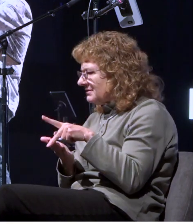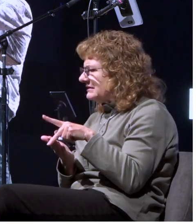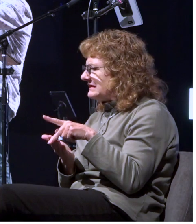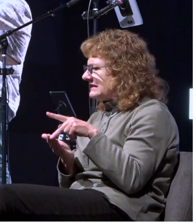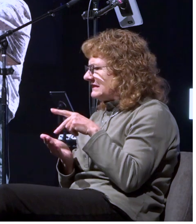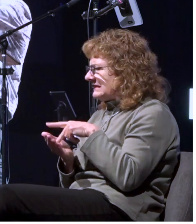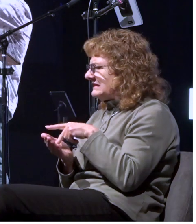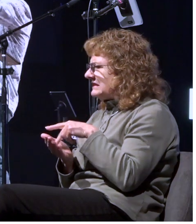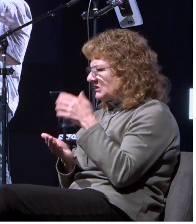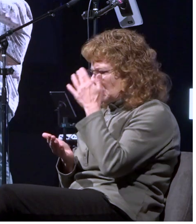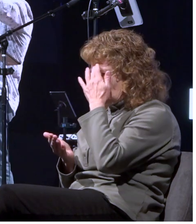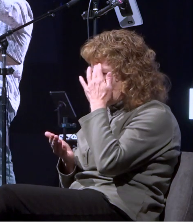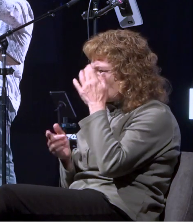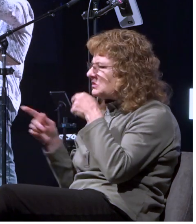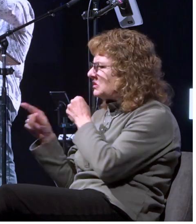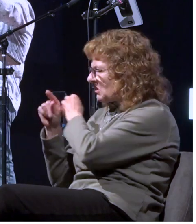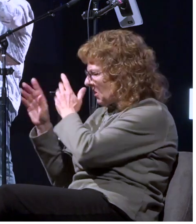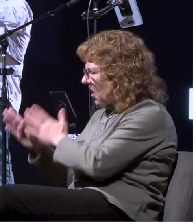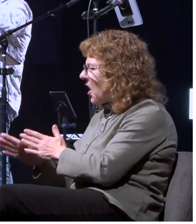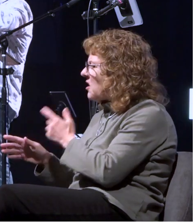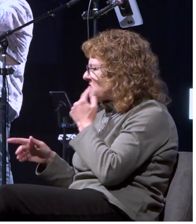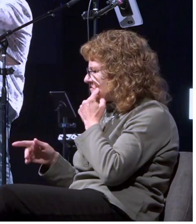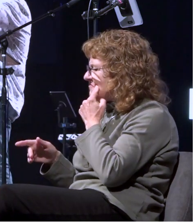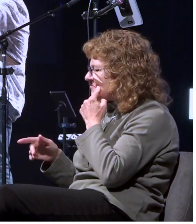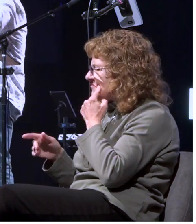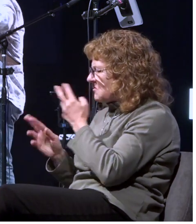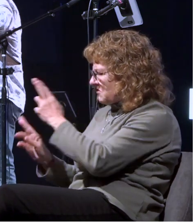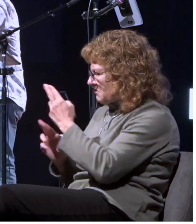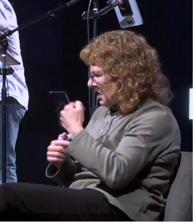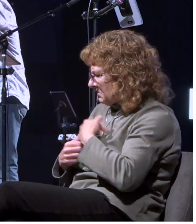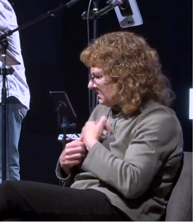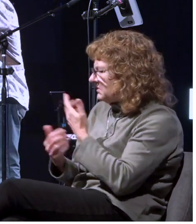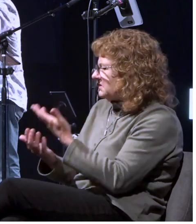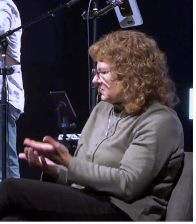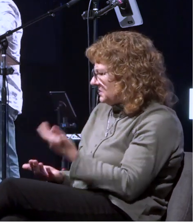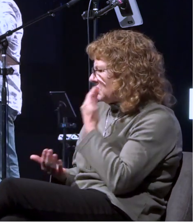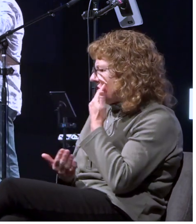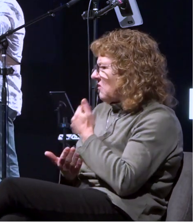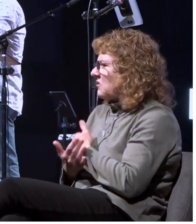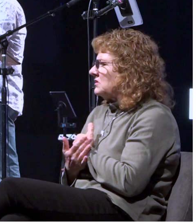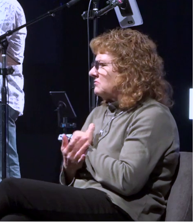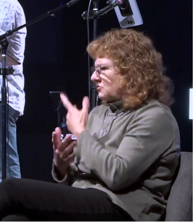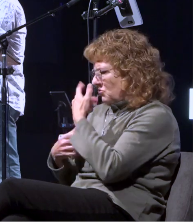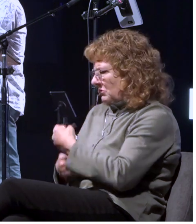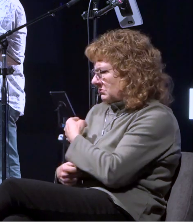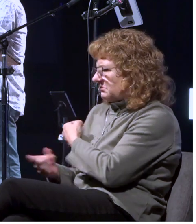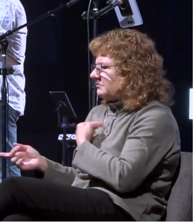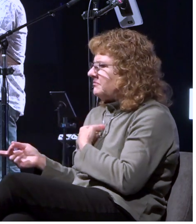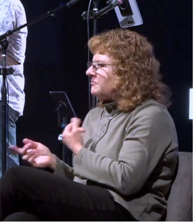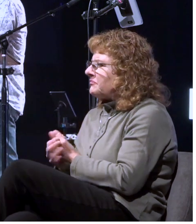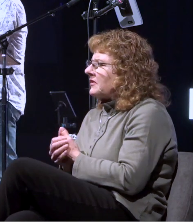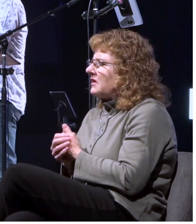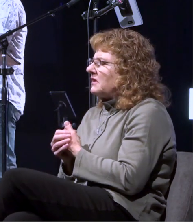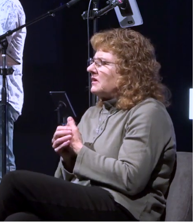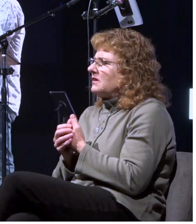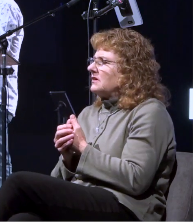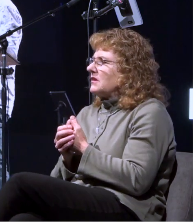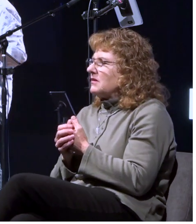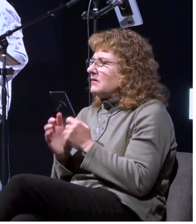guard right when he lets him go and receive care so so there's there's there's this uh there's this respect that has been